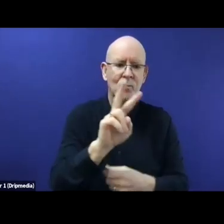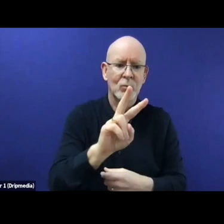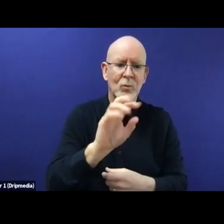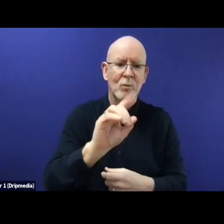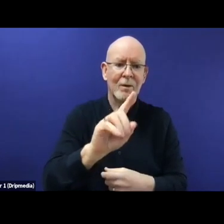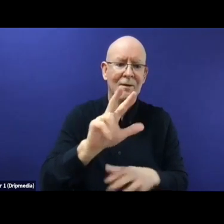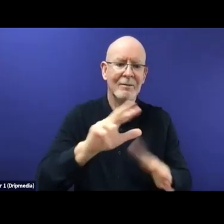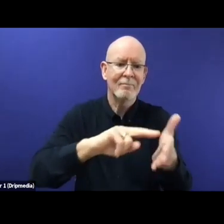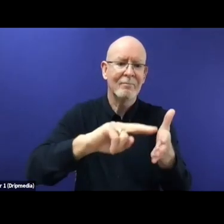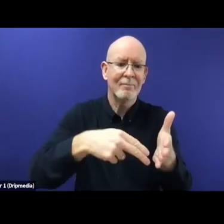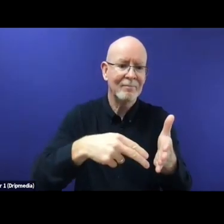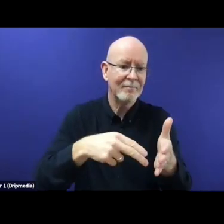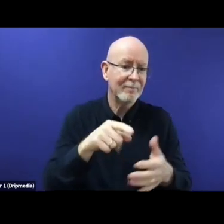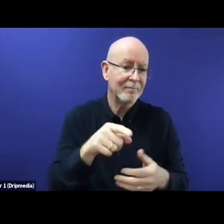I think it is fair to